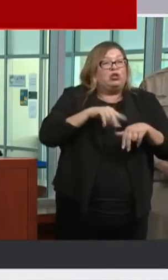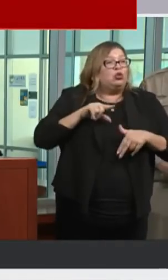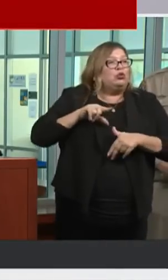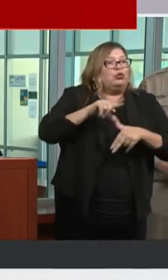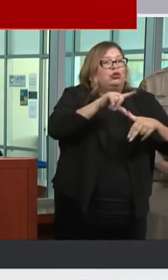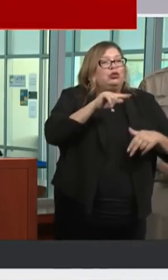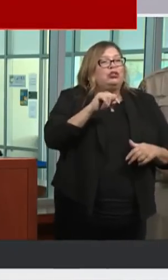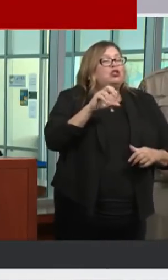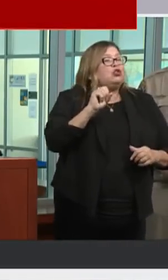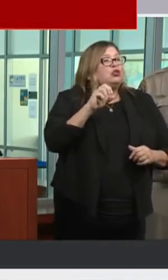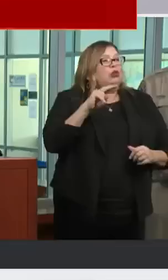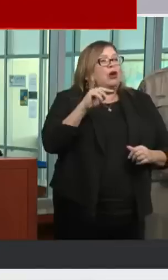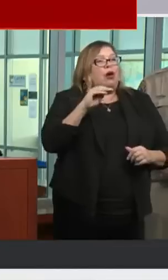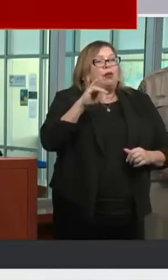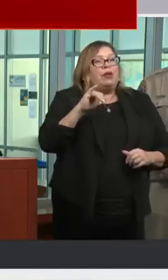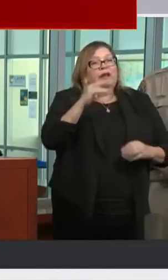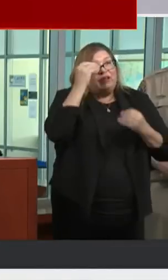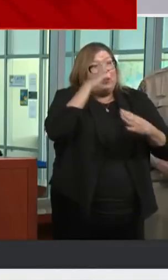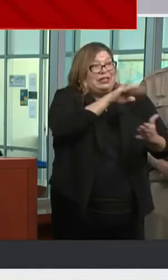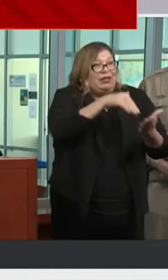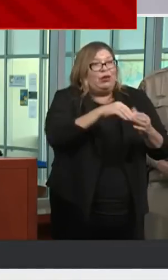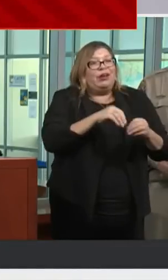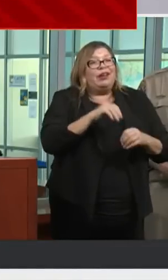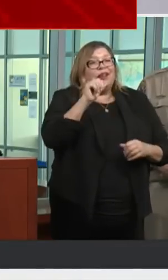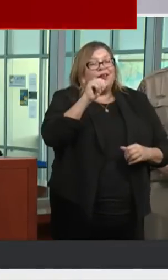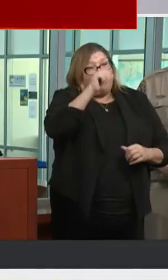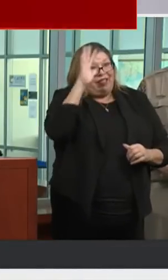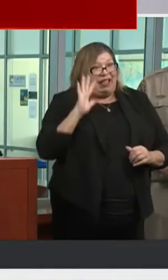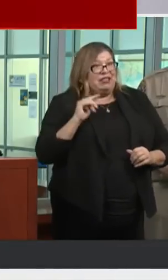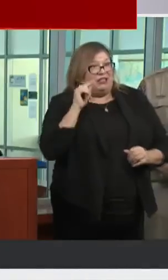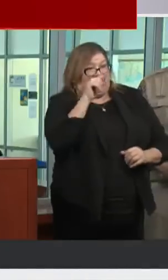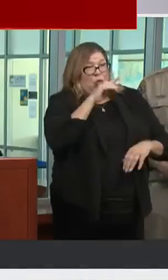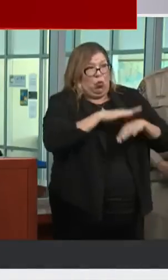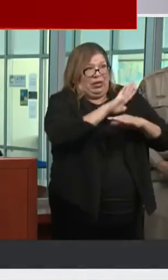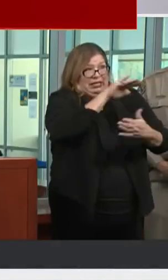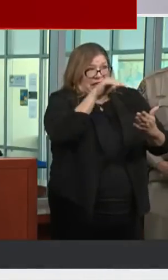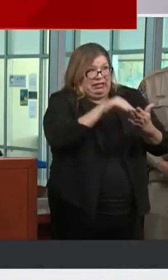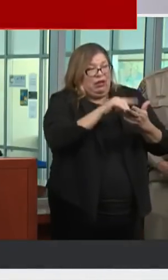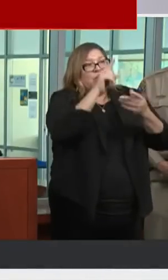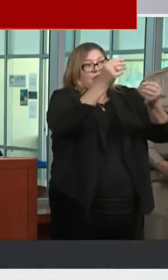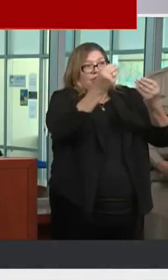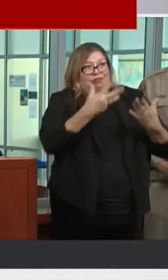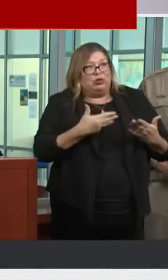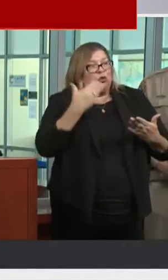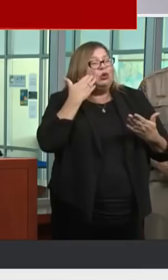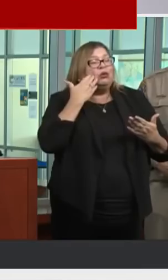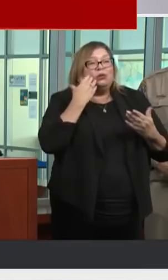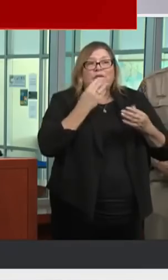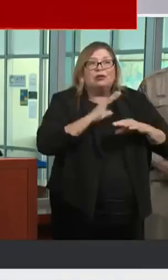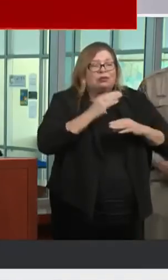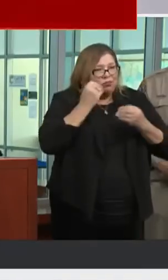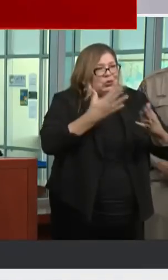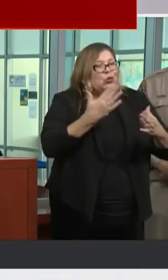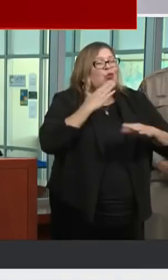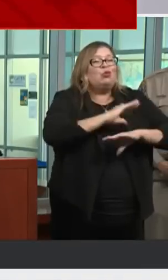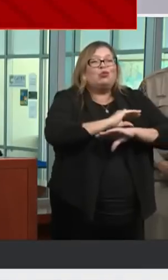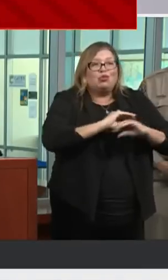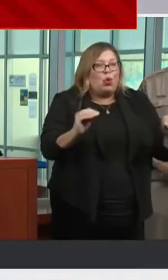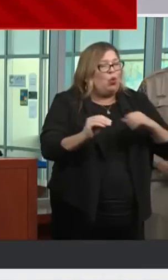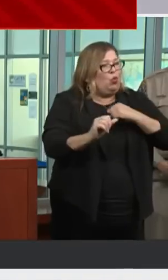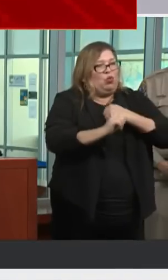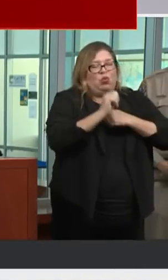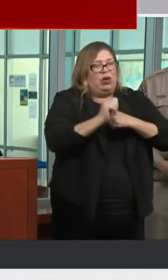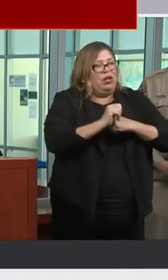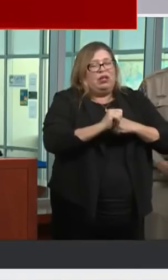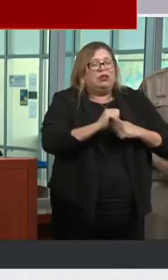based in Alaska, the warning center in Palmer, Alaska, advising that there was no threat of a tsunami